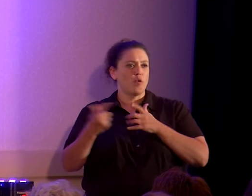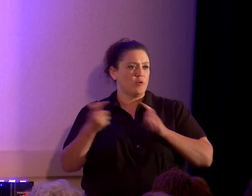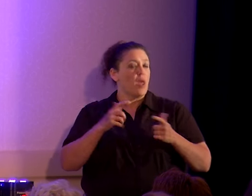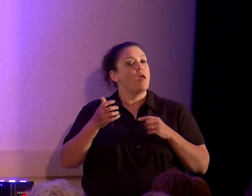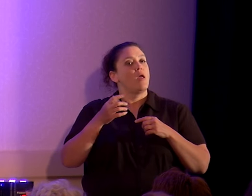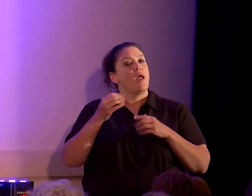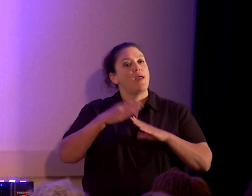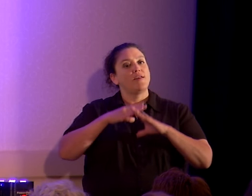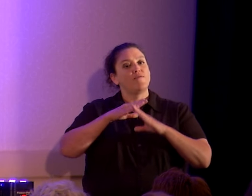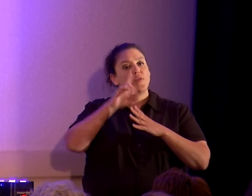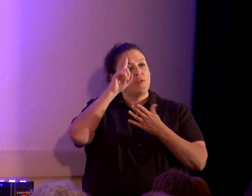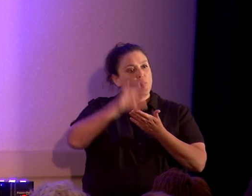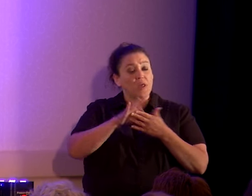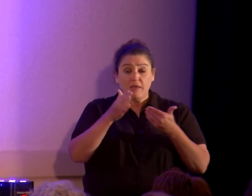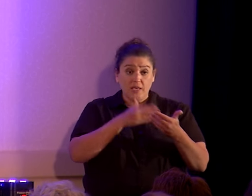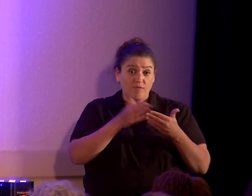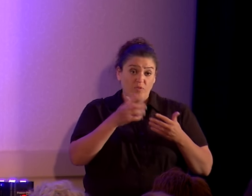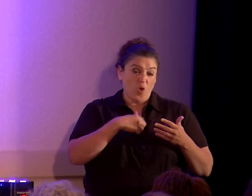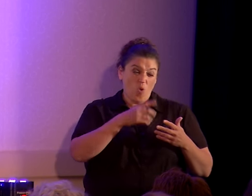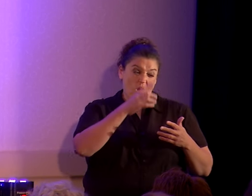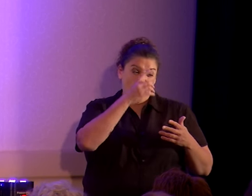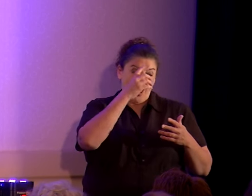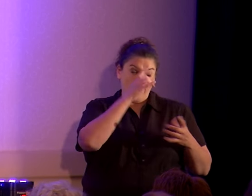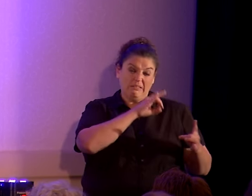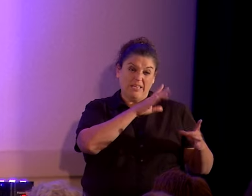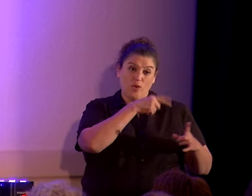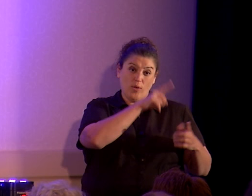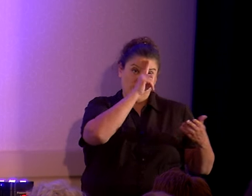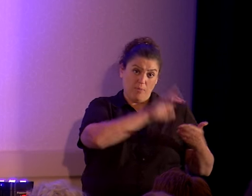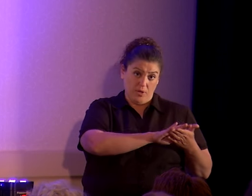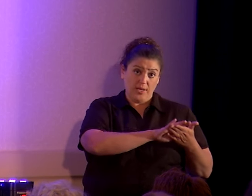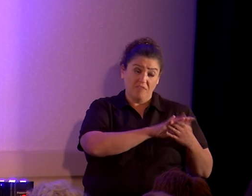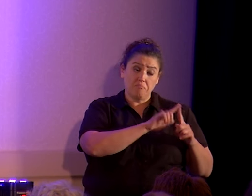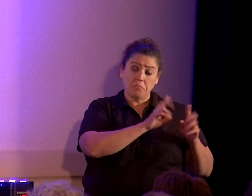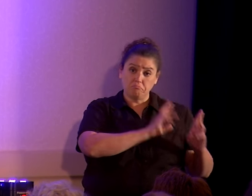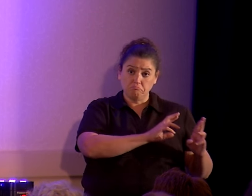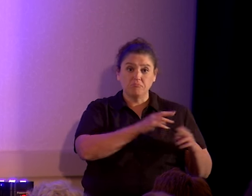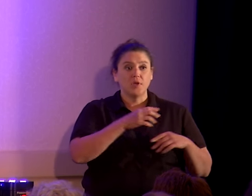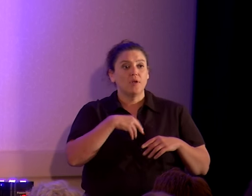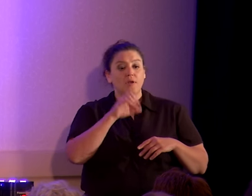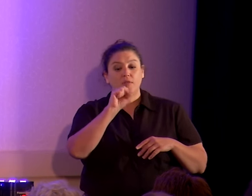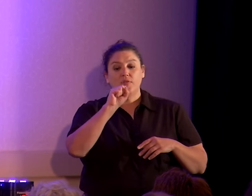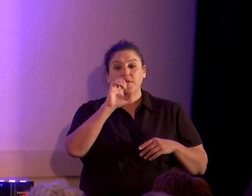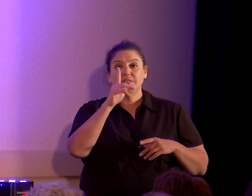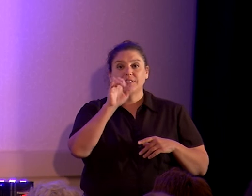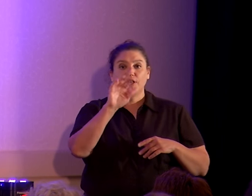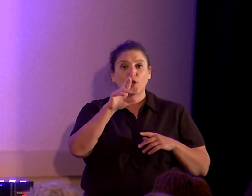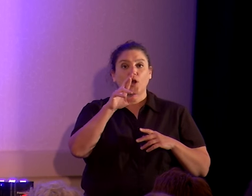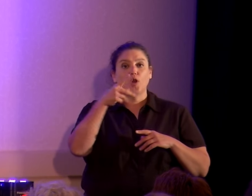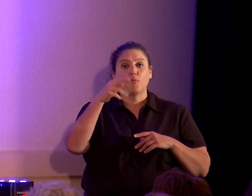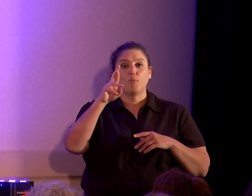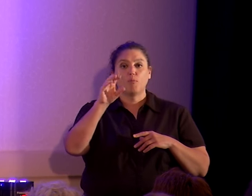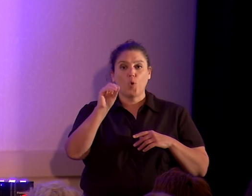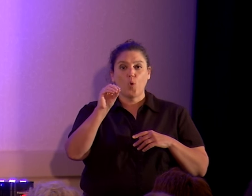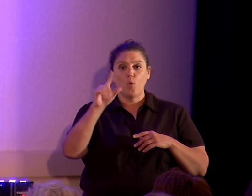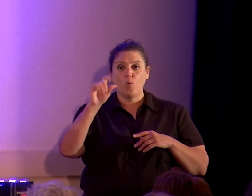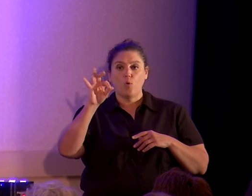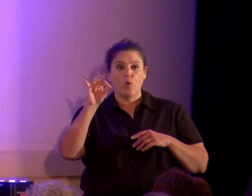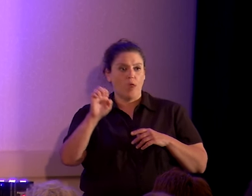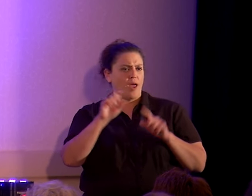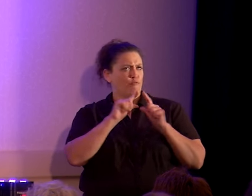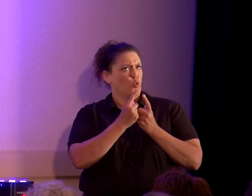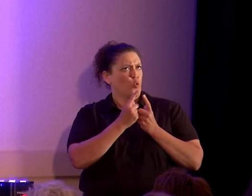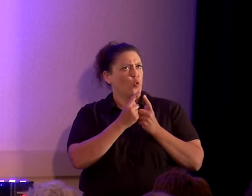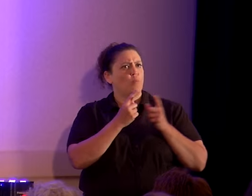how much I might despise what they actually believe. I've debated the secular pro-life group or some representative or quasi-non